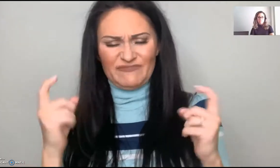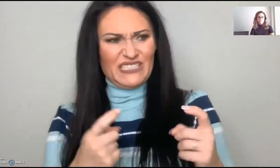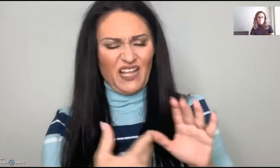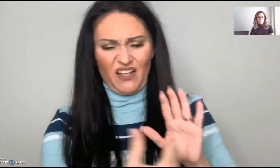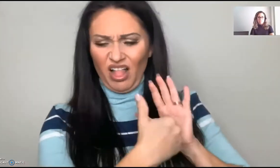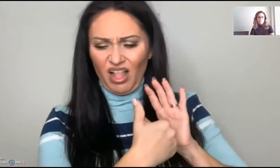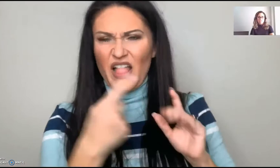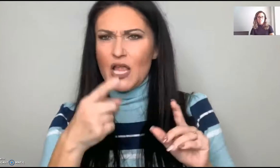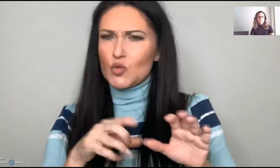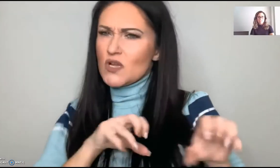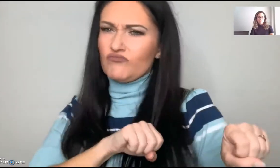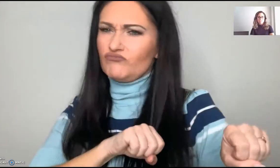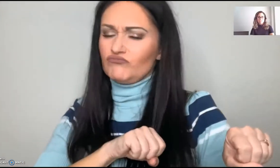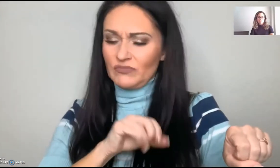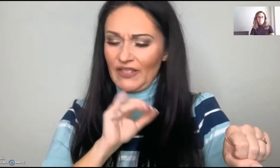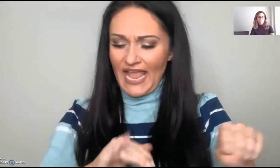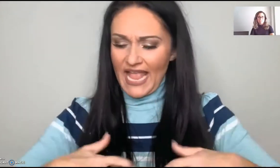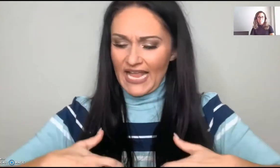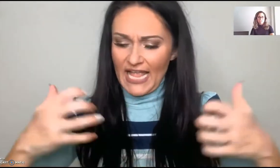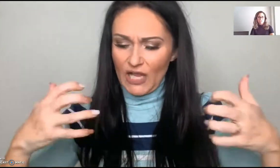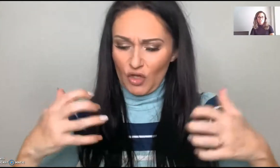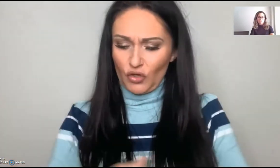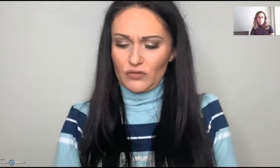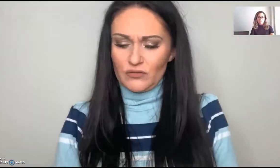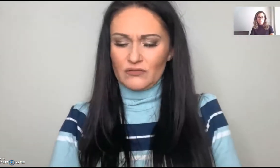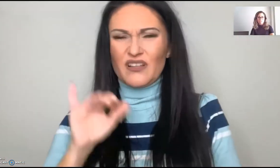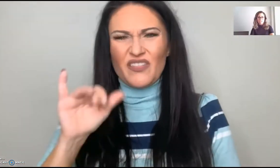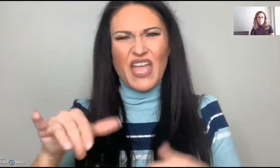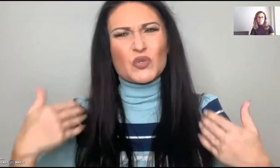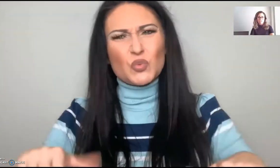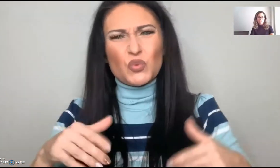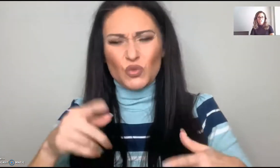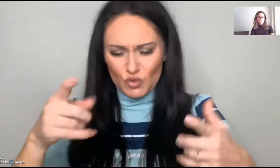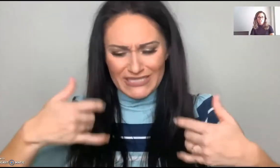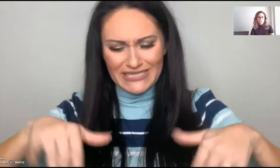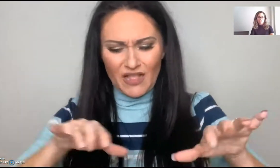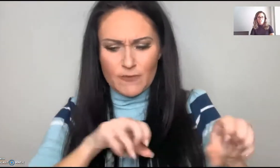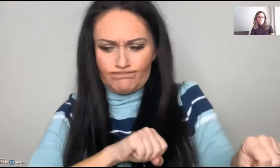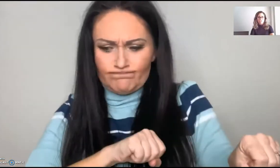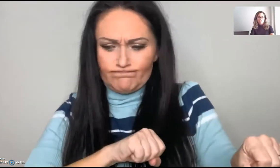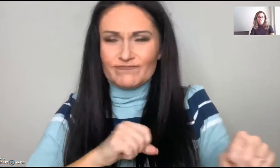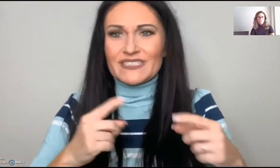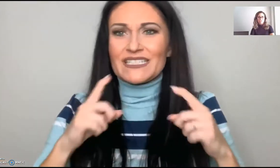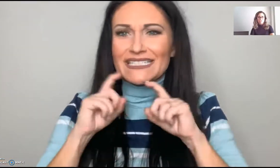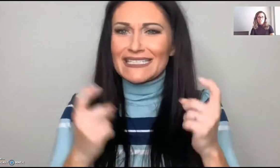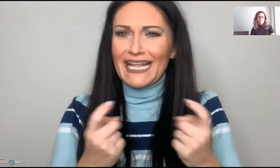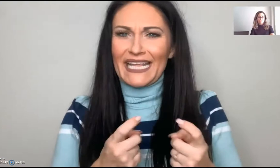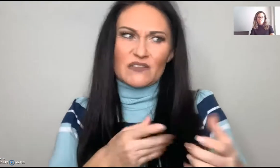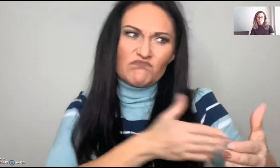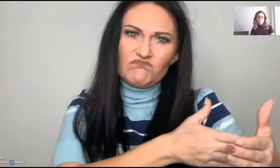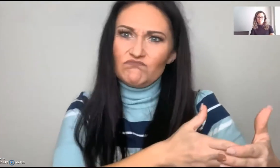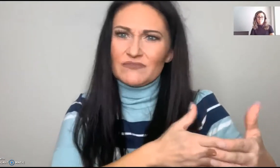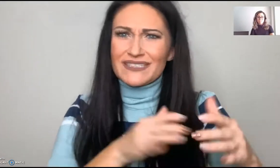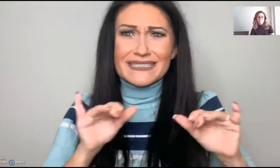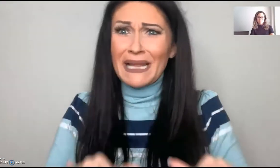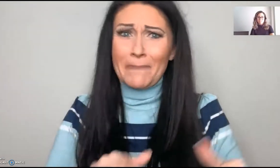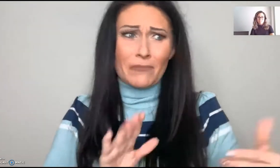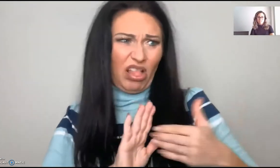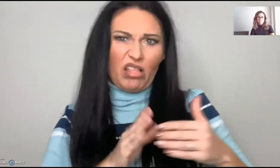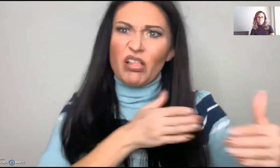If you realize that someone is sinned against you and you're holding that grudge and you're still holding that and you're sinning